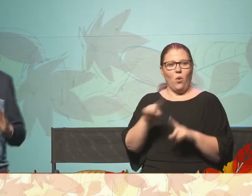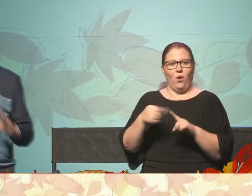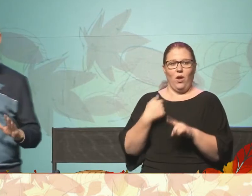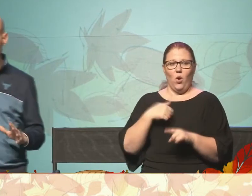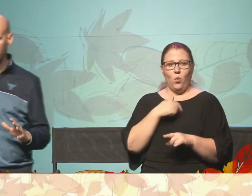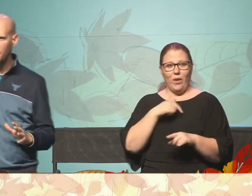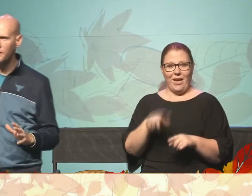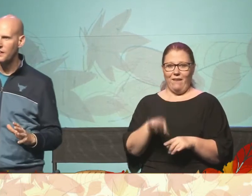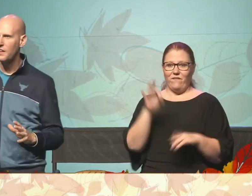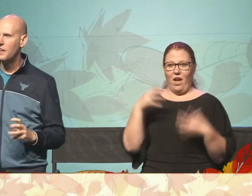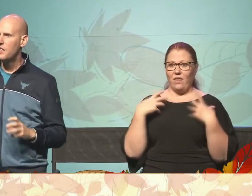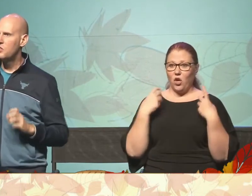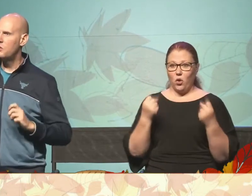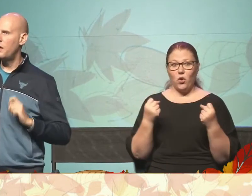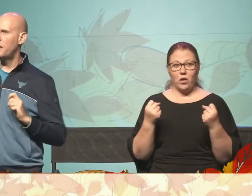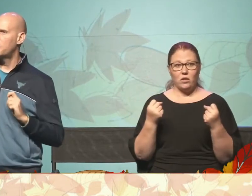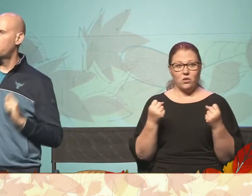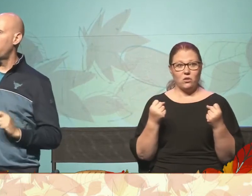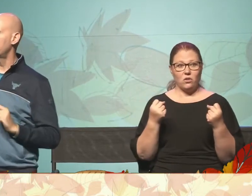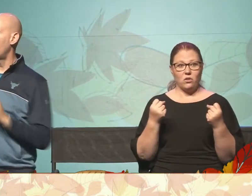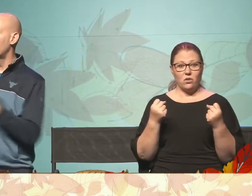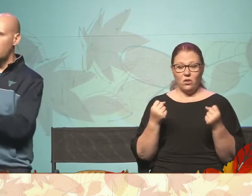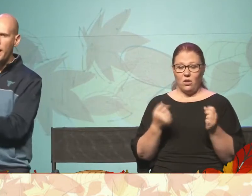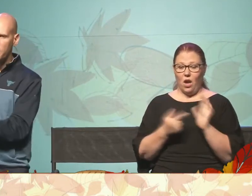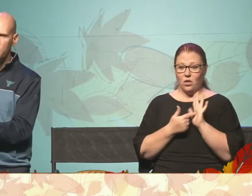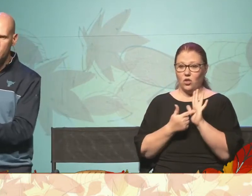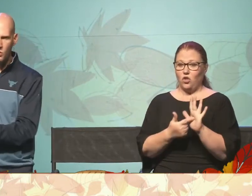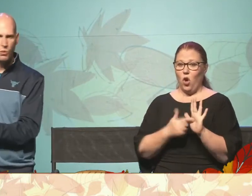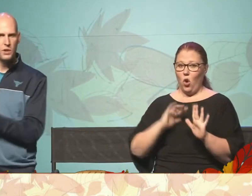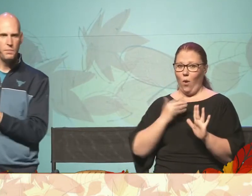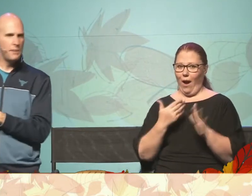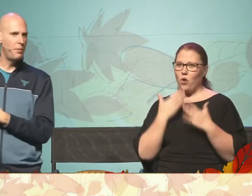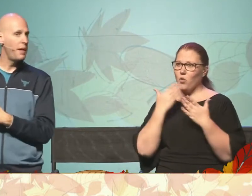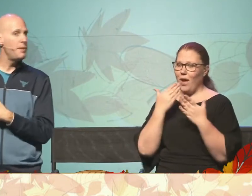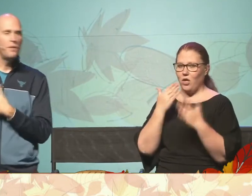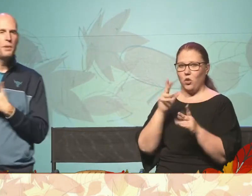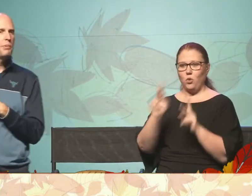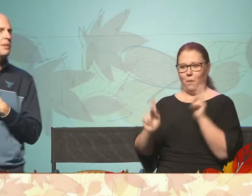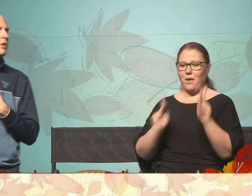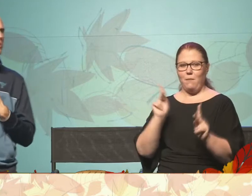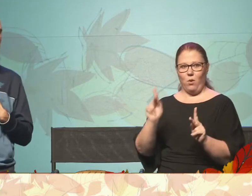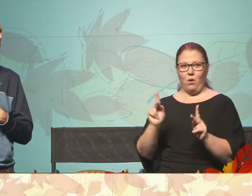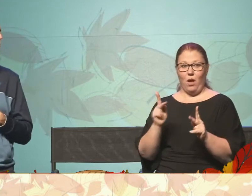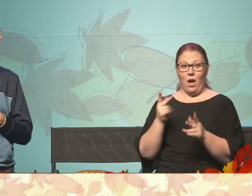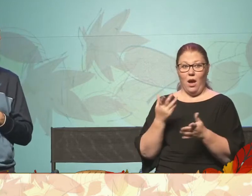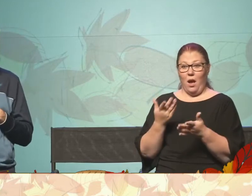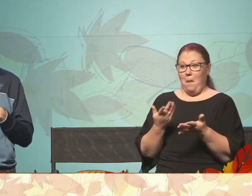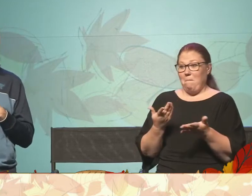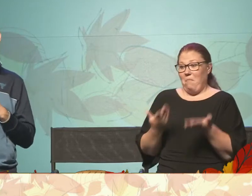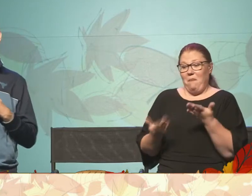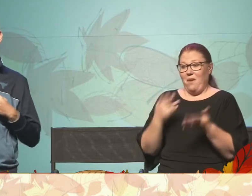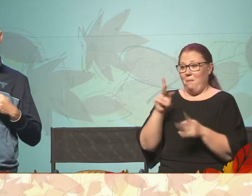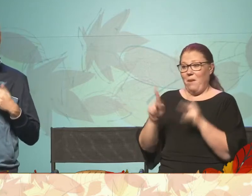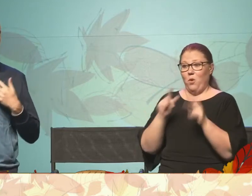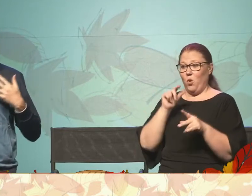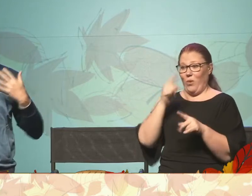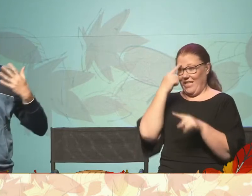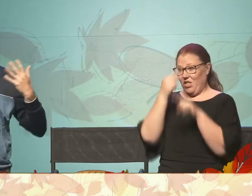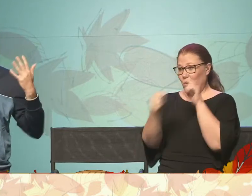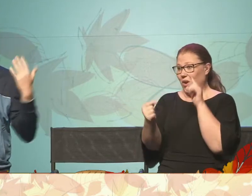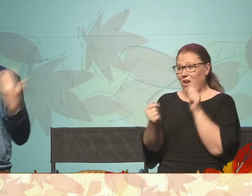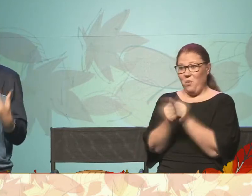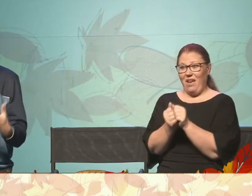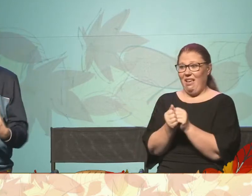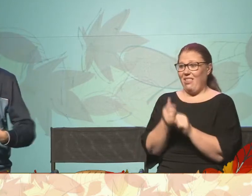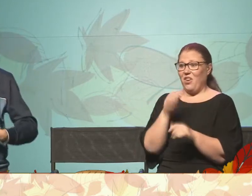the courage to express our gratitude towards people, maybe even people we don't agree with, that we don't find of the